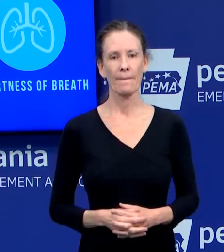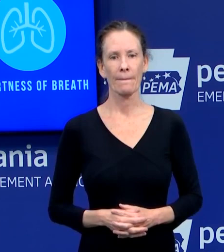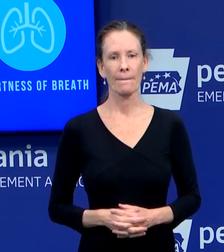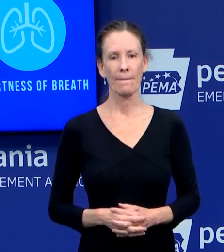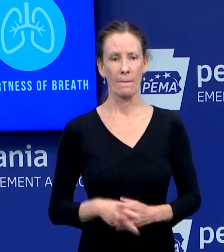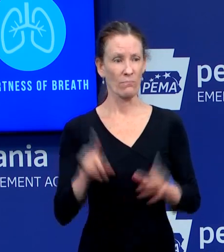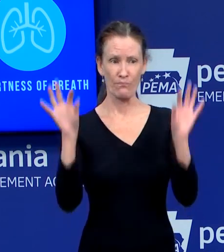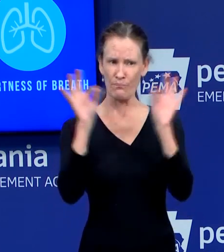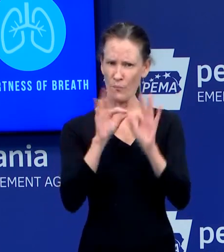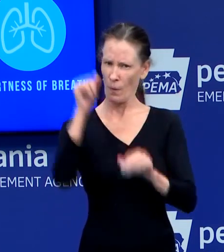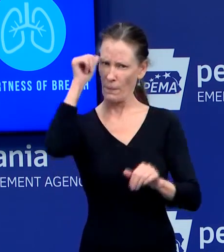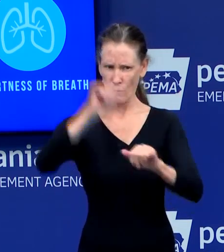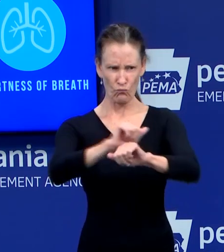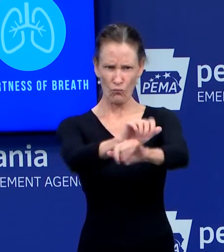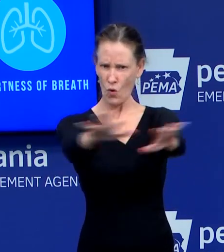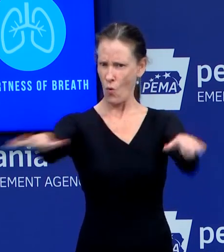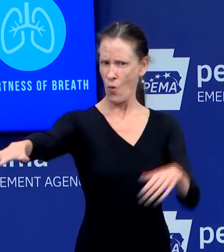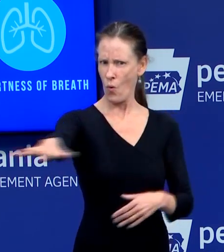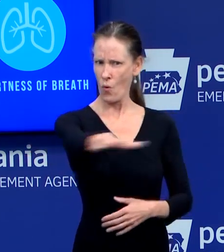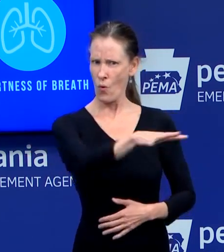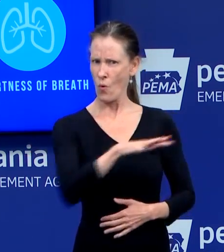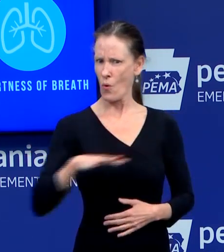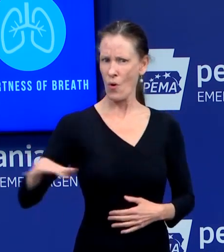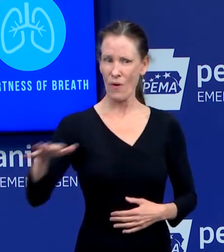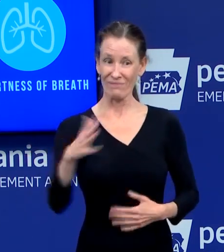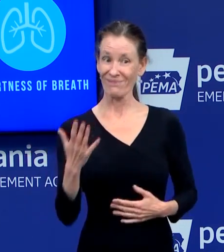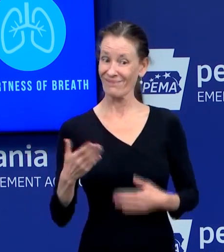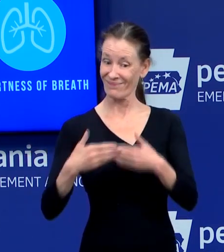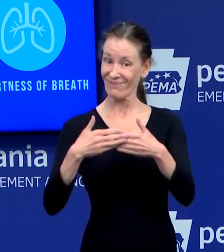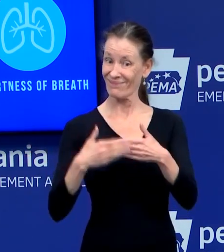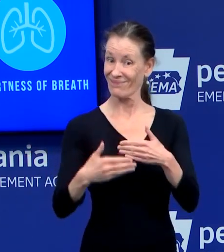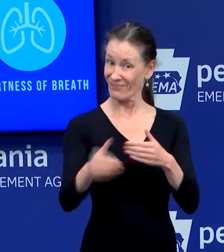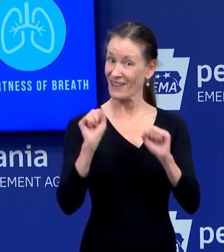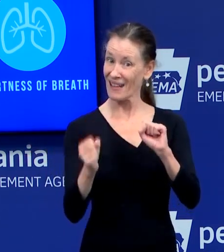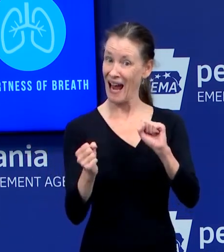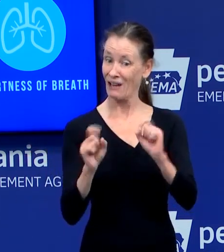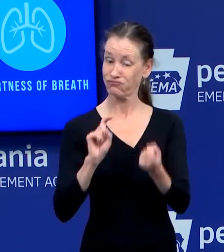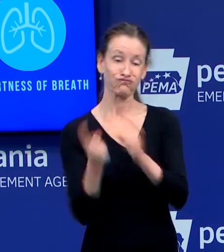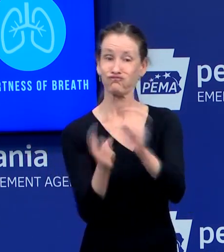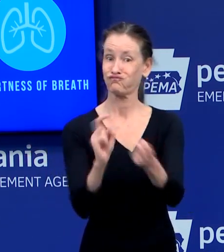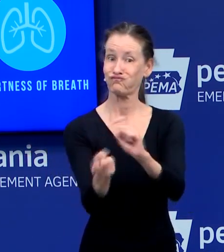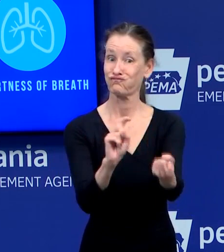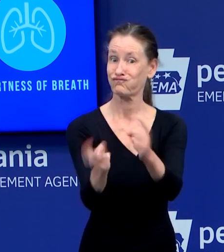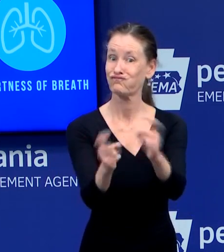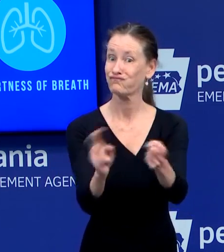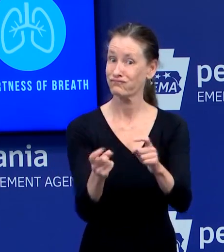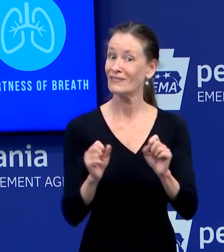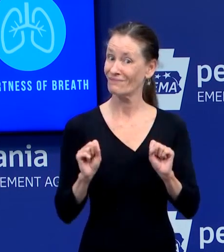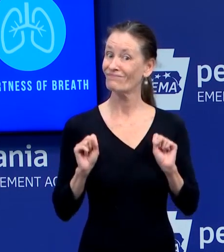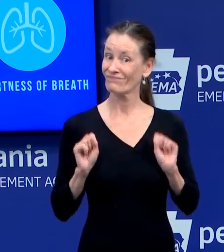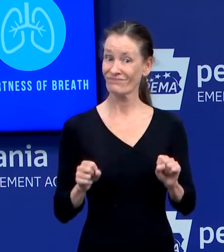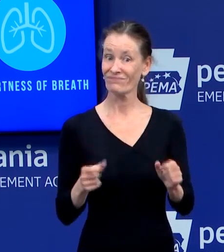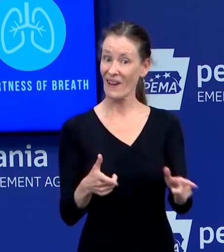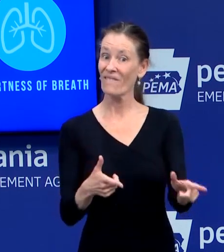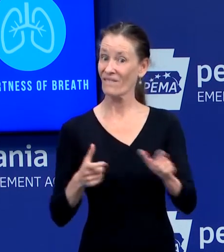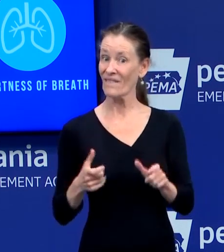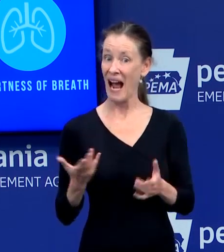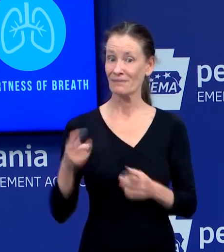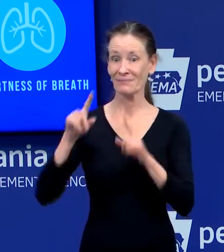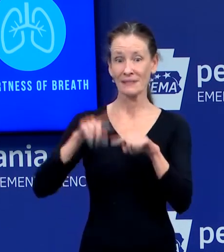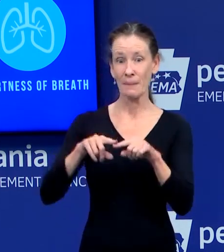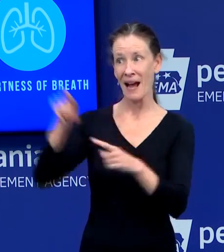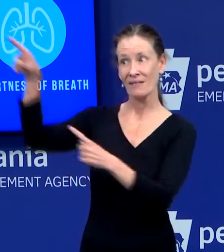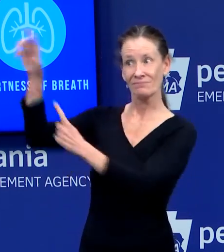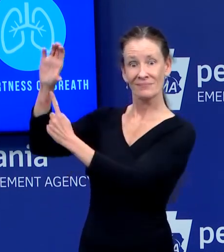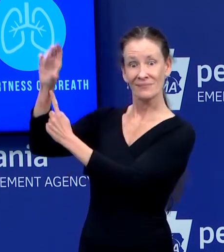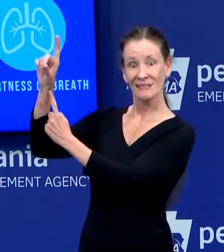really a very rapidly changing situation. The guidance that we receive from the CDC, especially about testing,